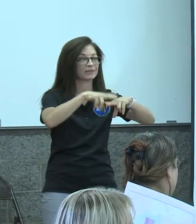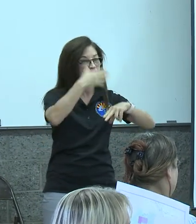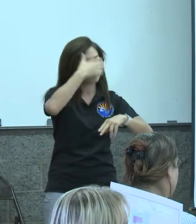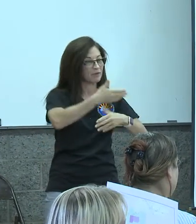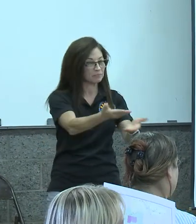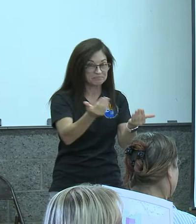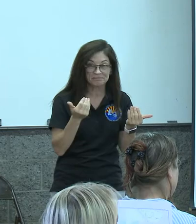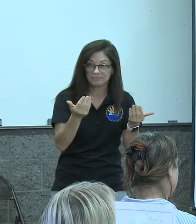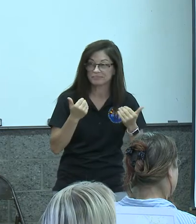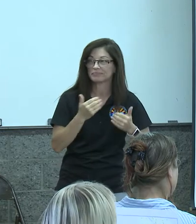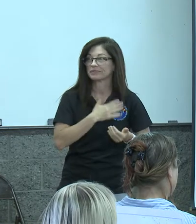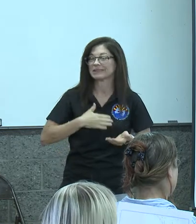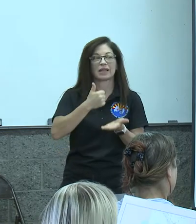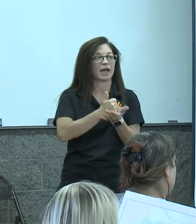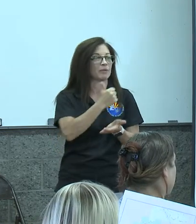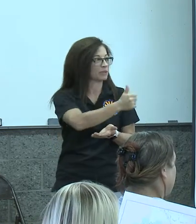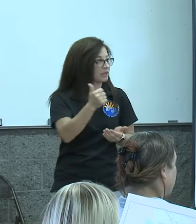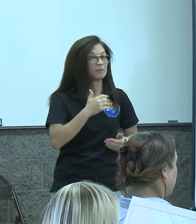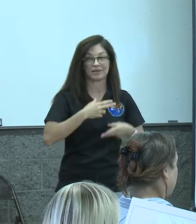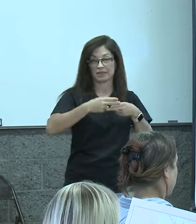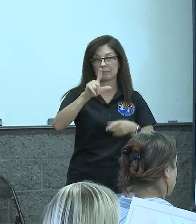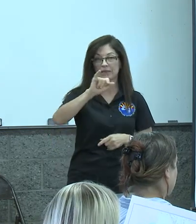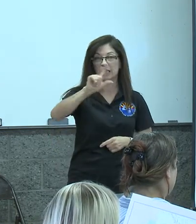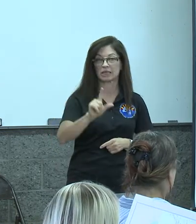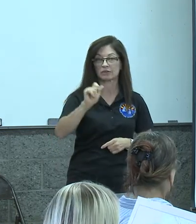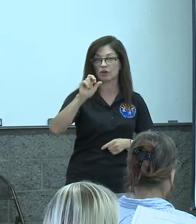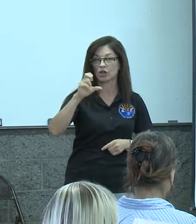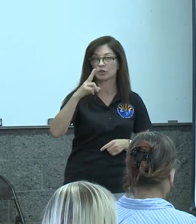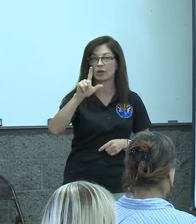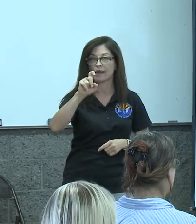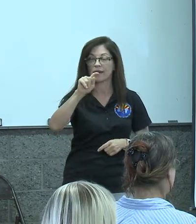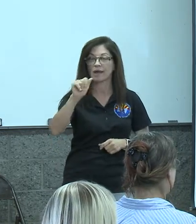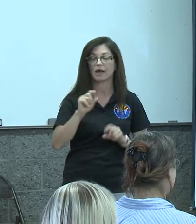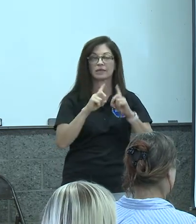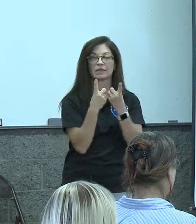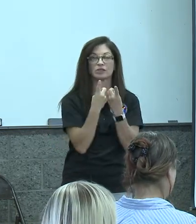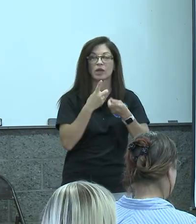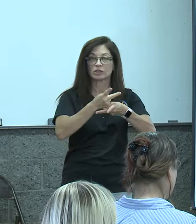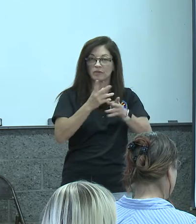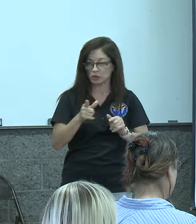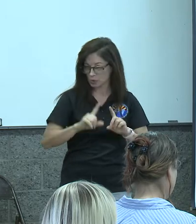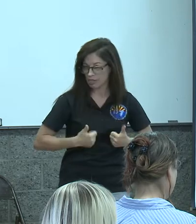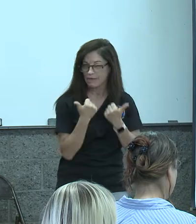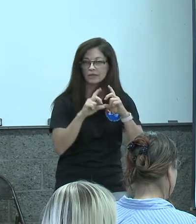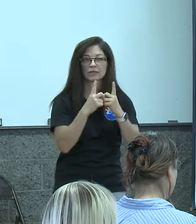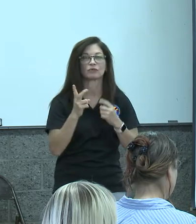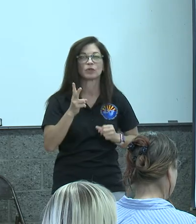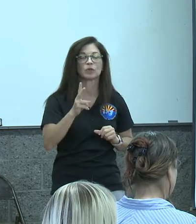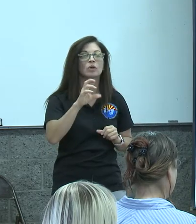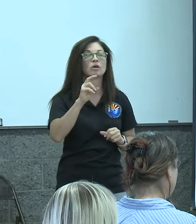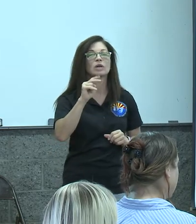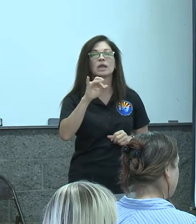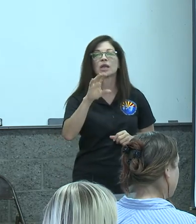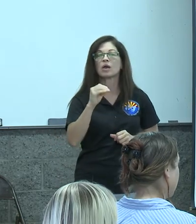uh please help yourself for sitting down my name is liz archuleta i'm the district supervisor here you live in district two um cocanio